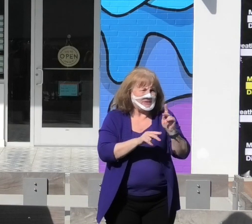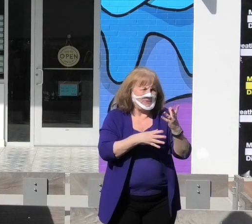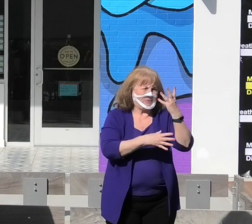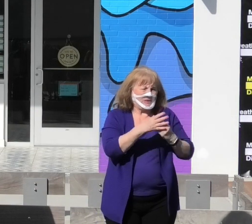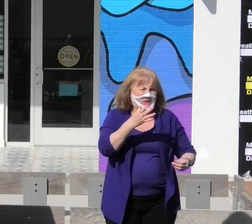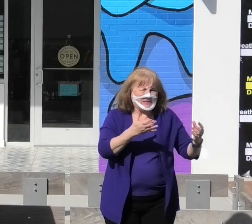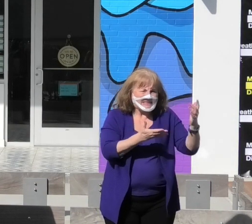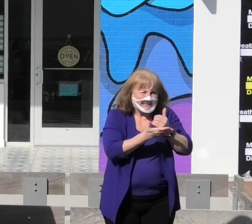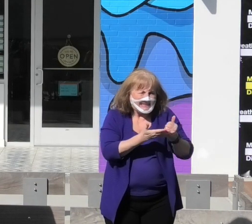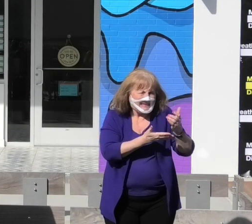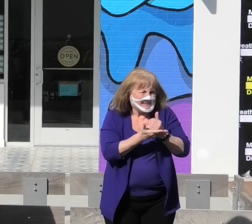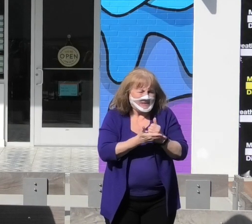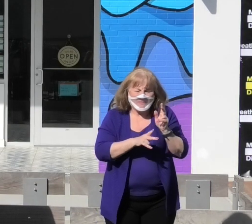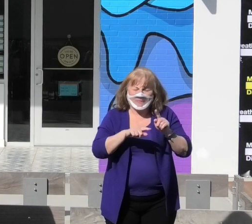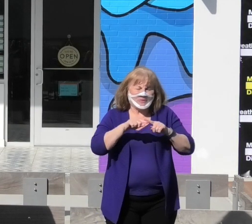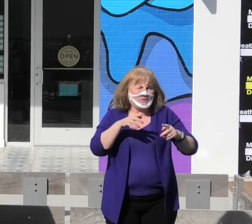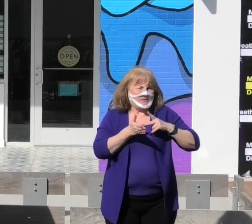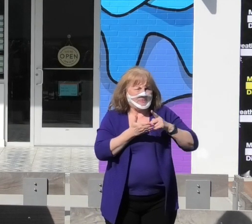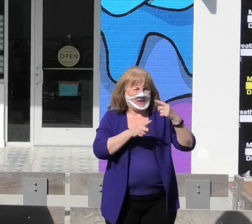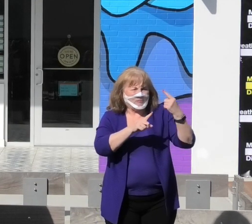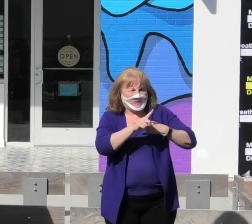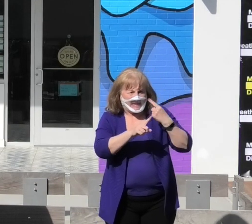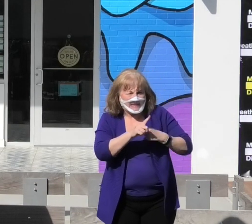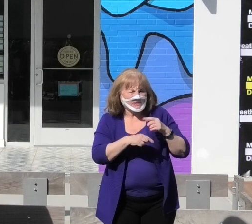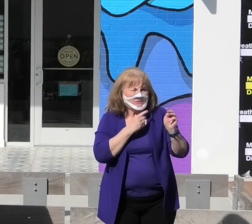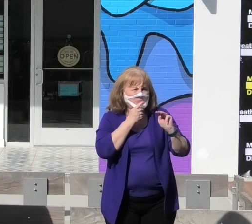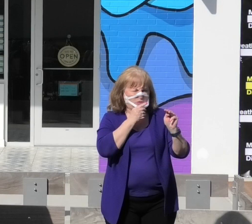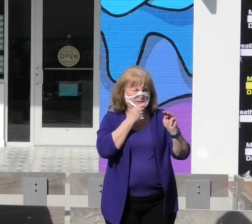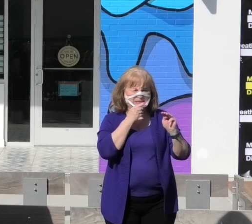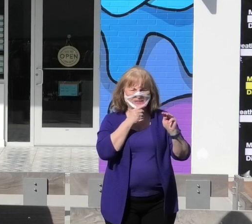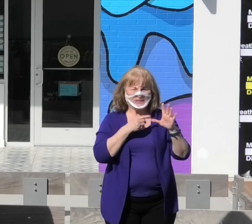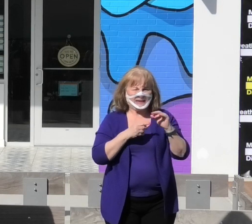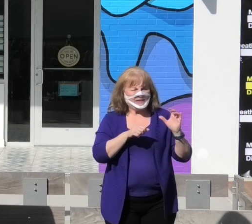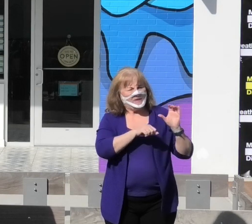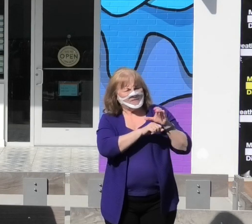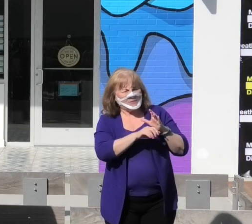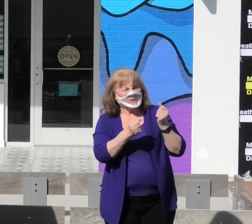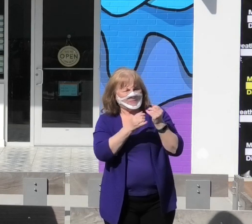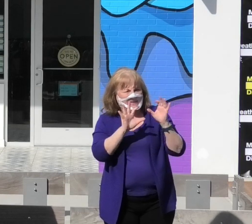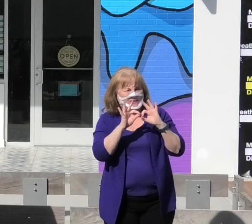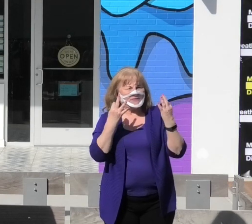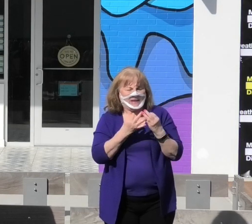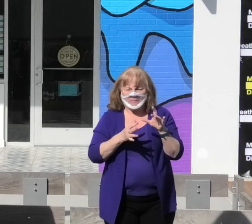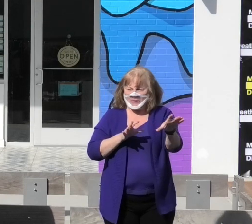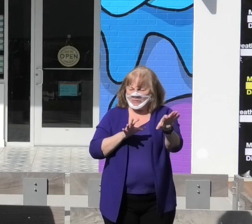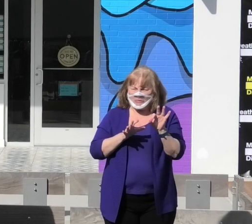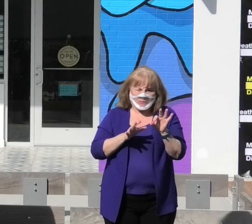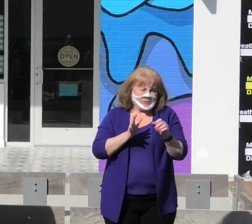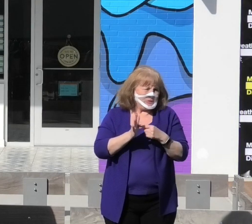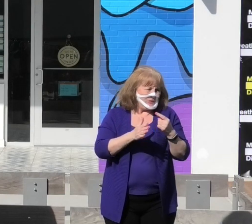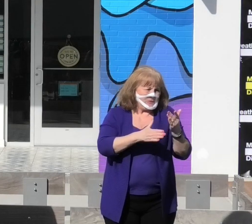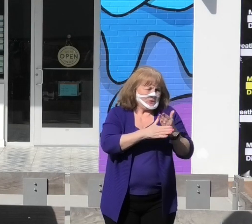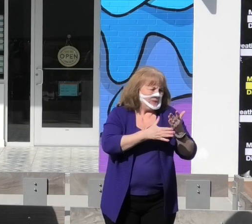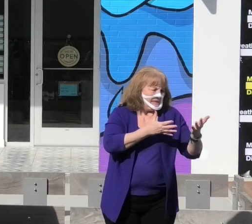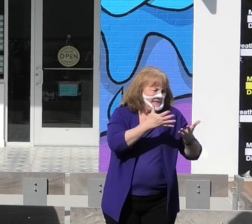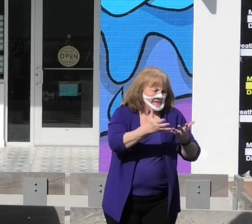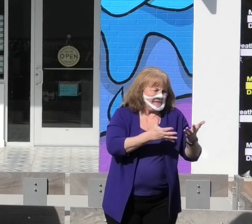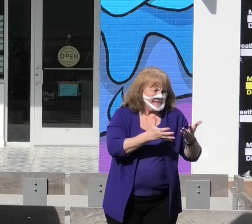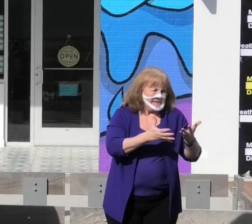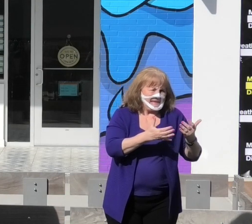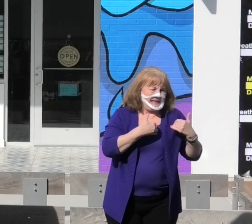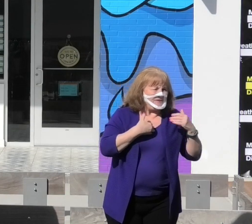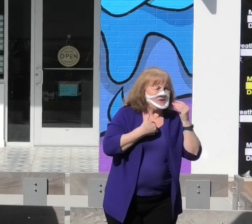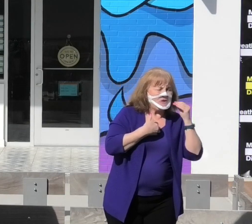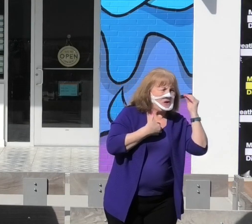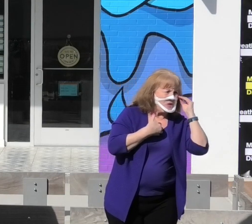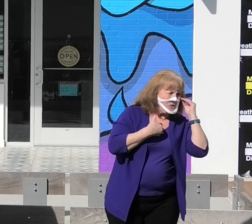residents without a way to pay for their rent, their mortgage, and has forced families to choose sometimes between having